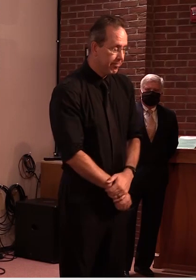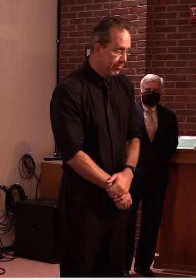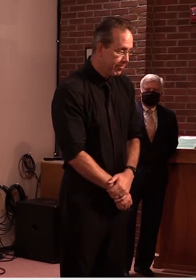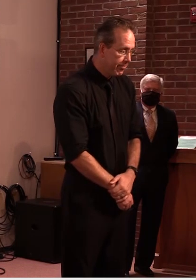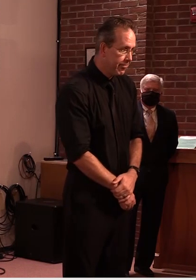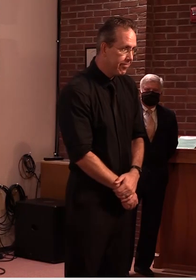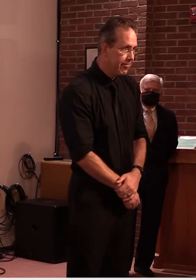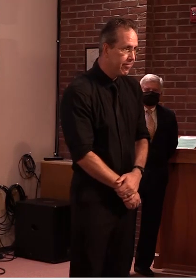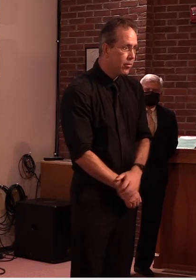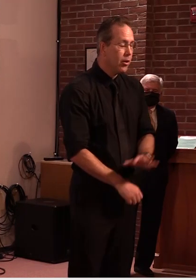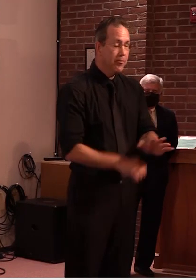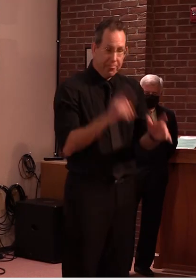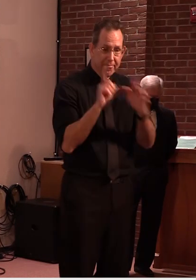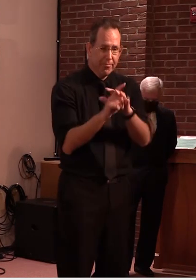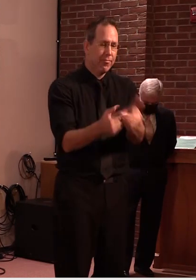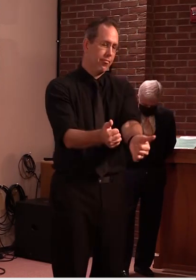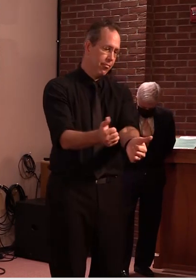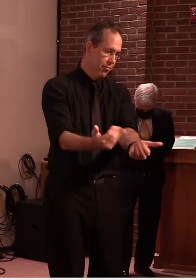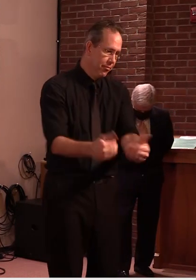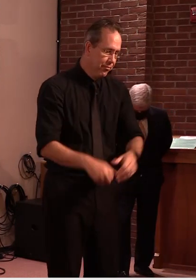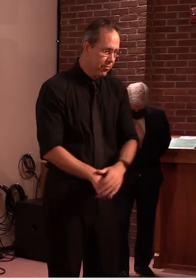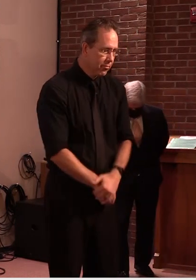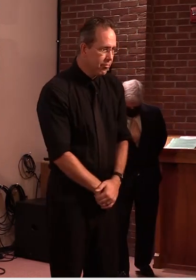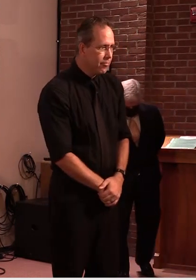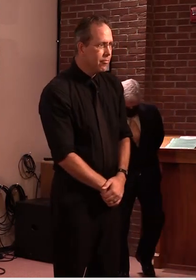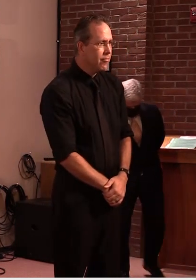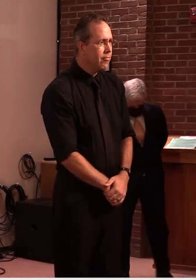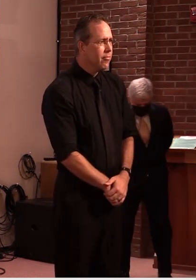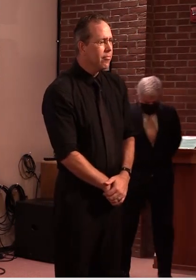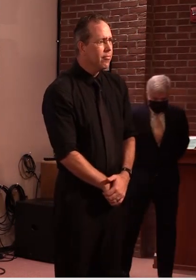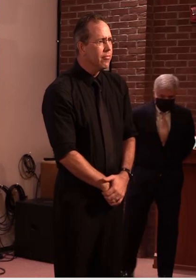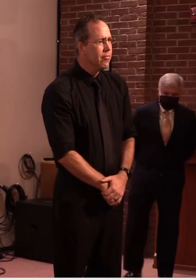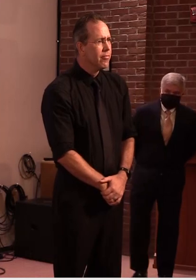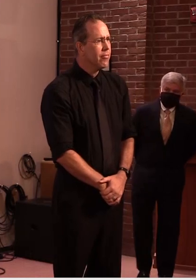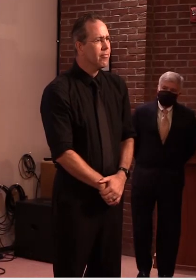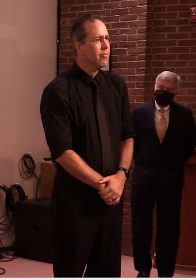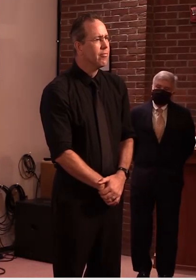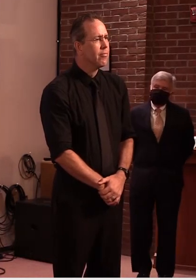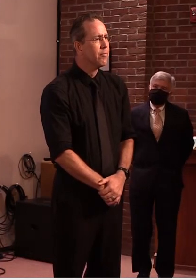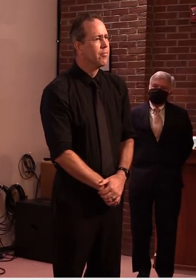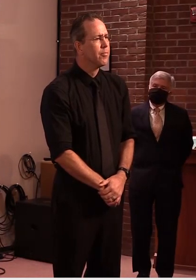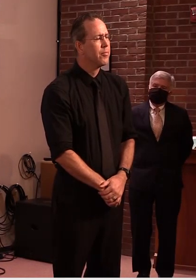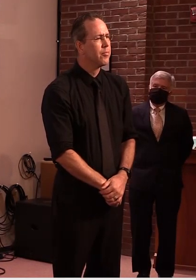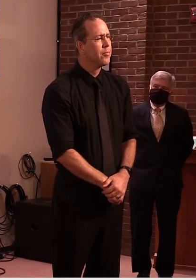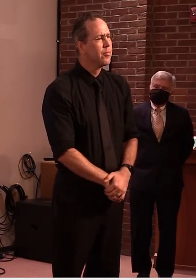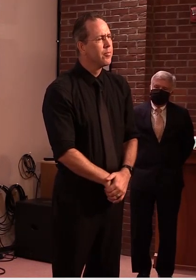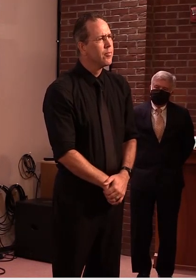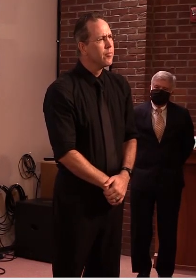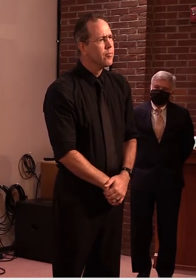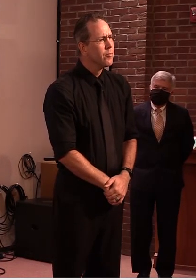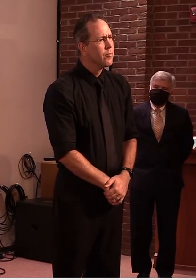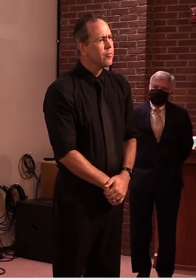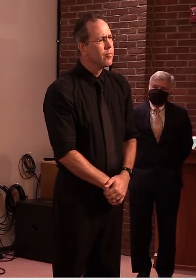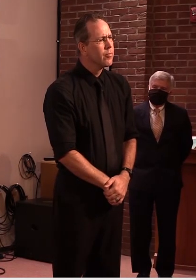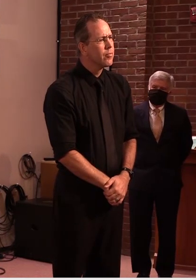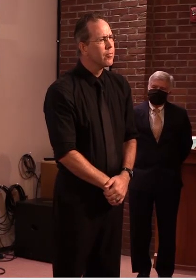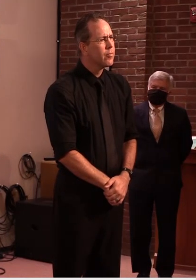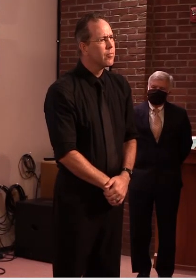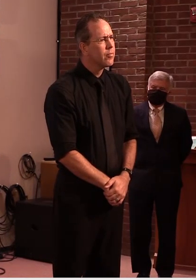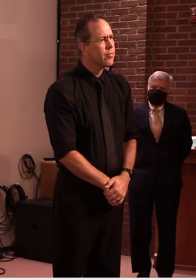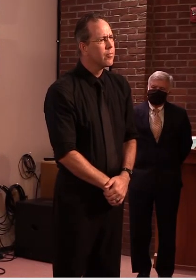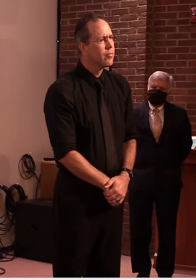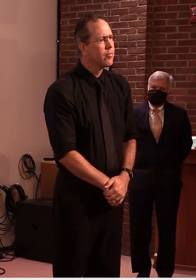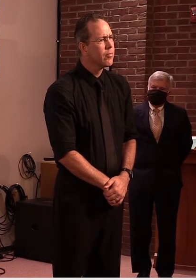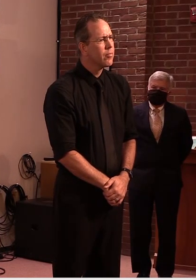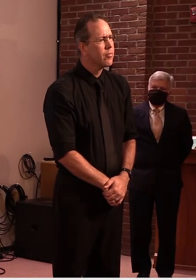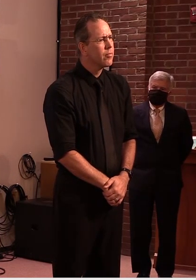hi can you hear me ken oh thank you governor um i was comparing the state of new